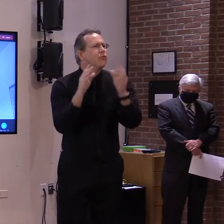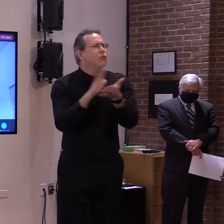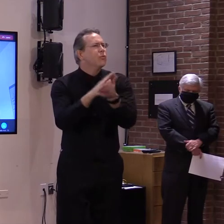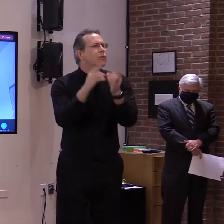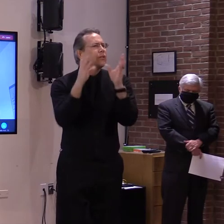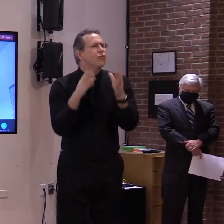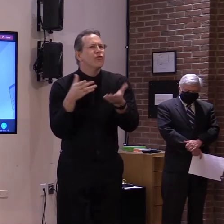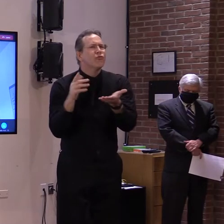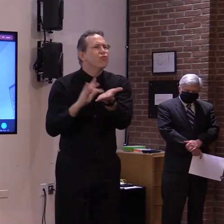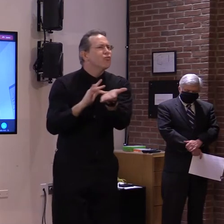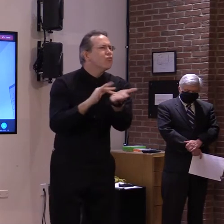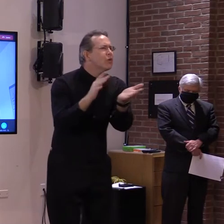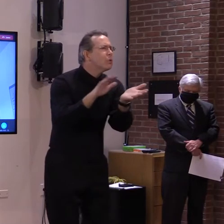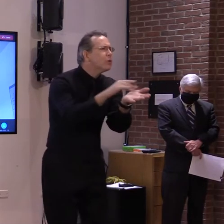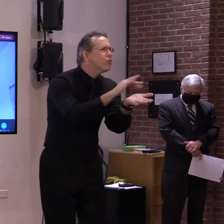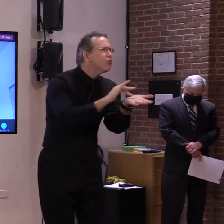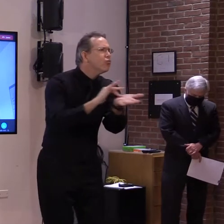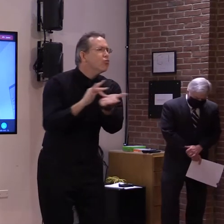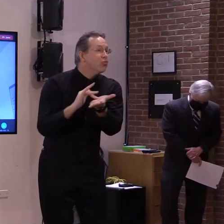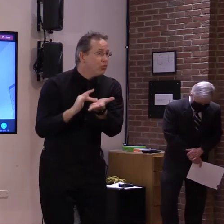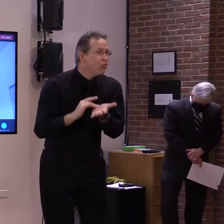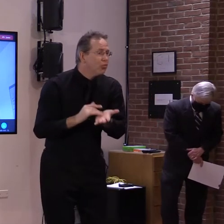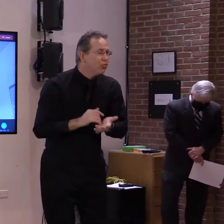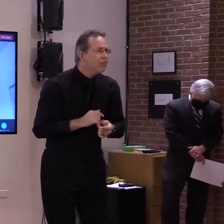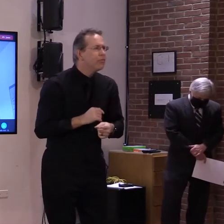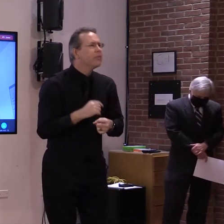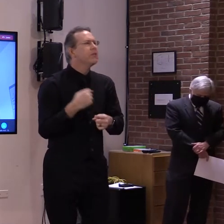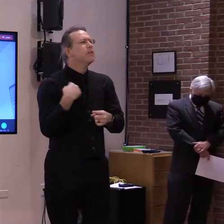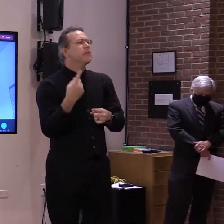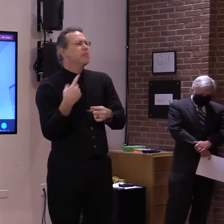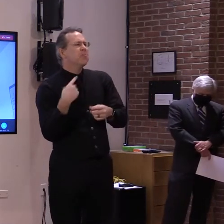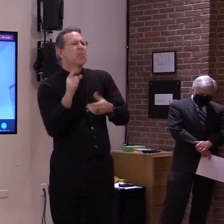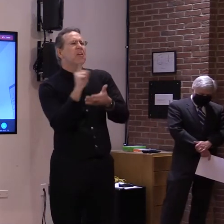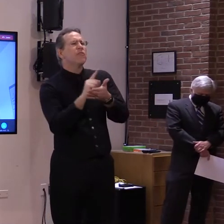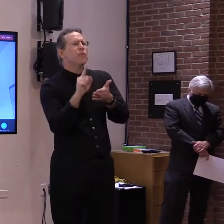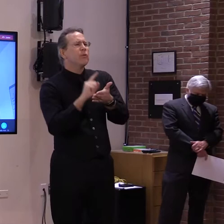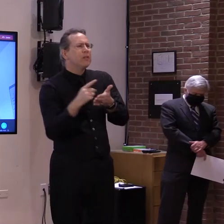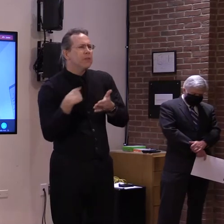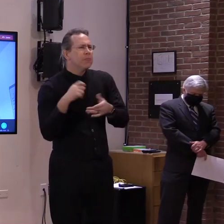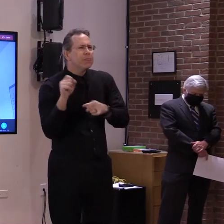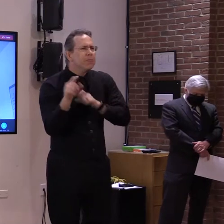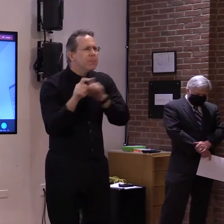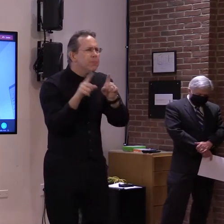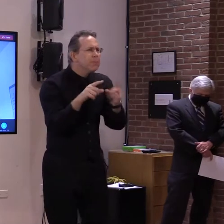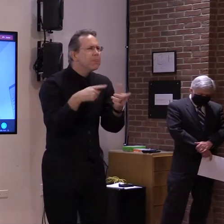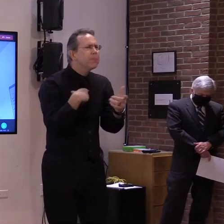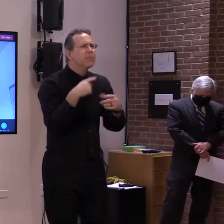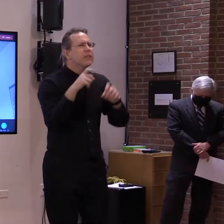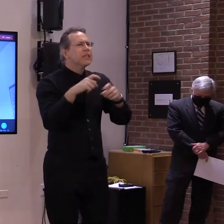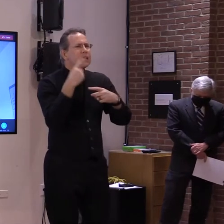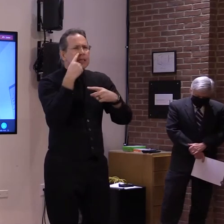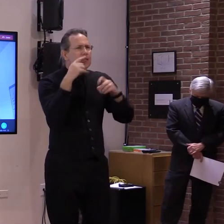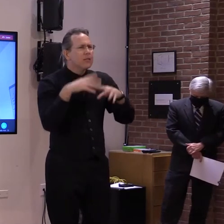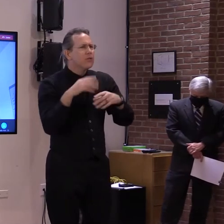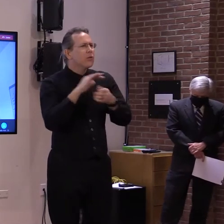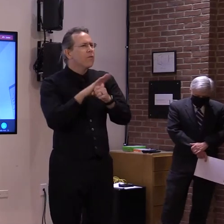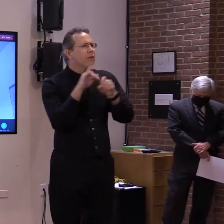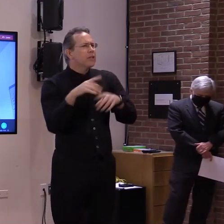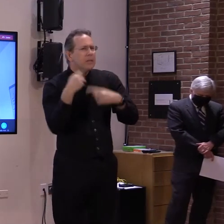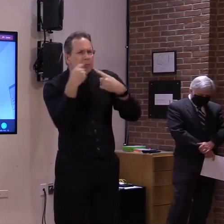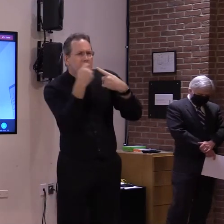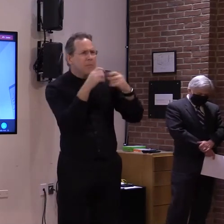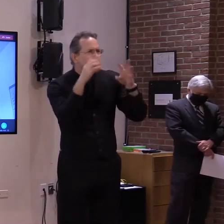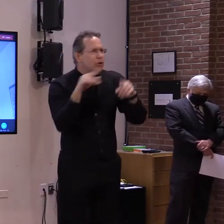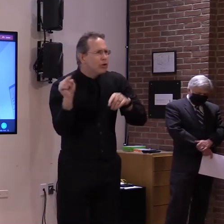our schools, and each week the testing contains a geographic sample of our schools, so we have insight into trends statewide.